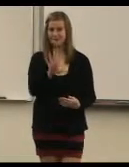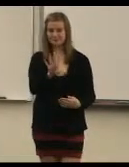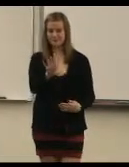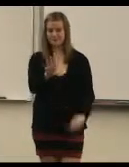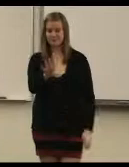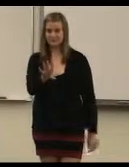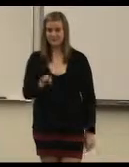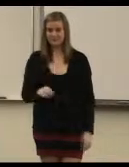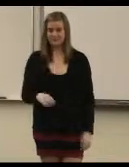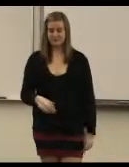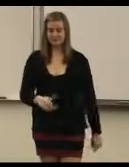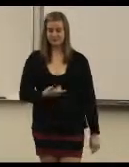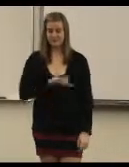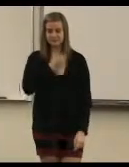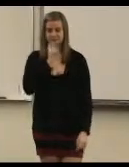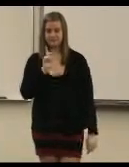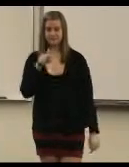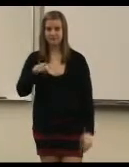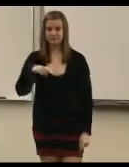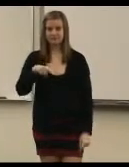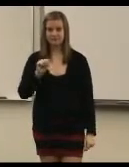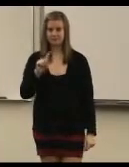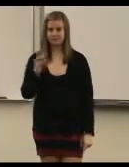roll, shots of patrol,